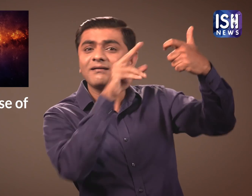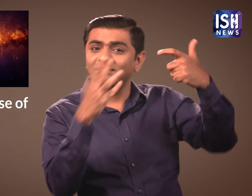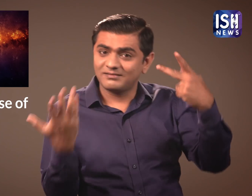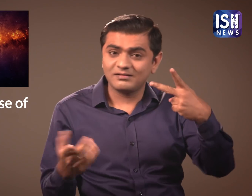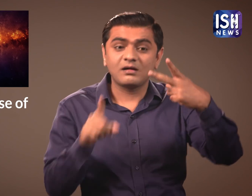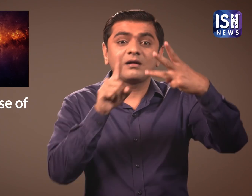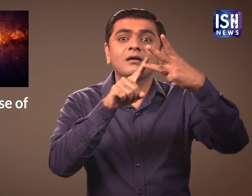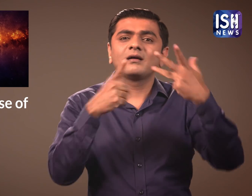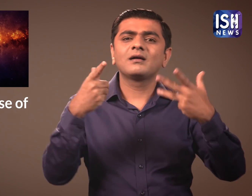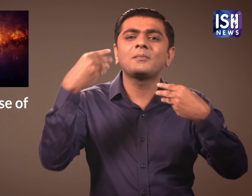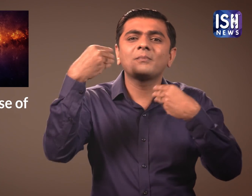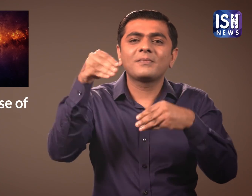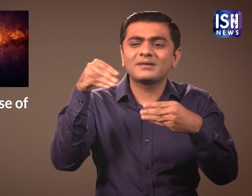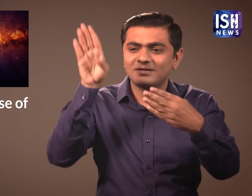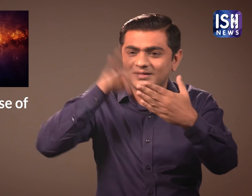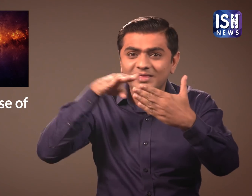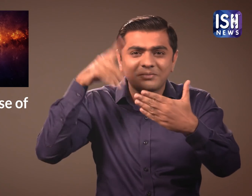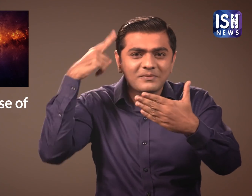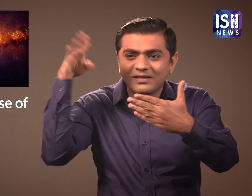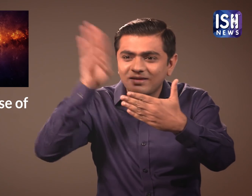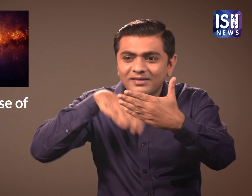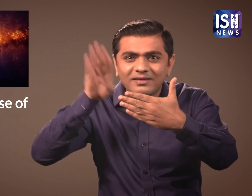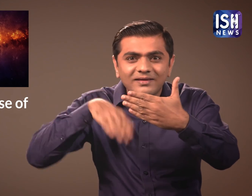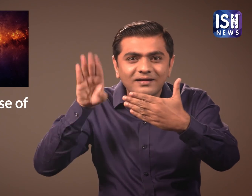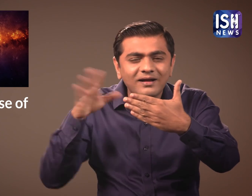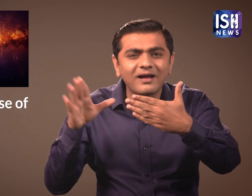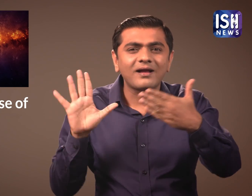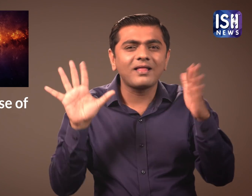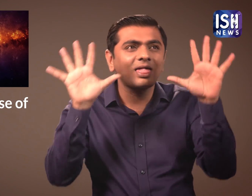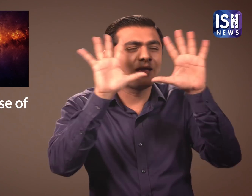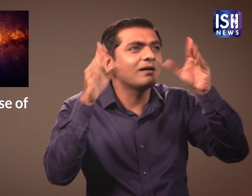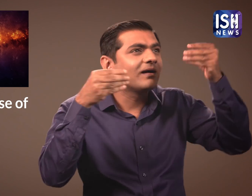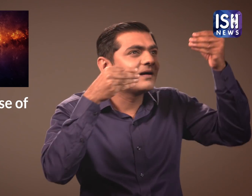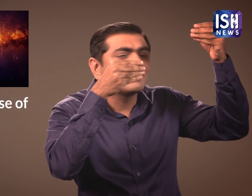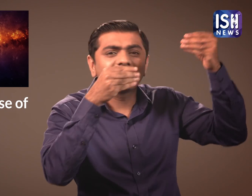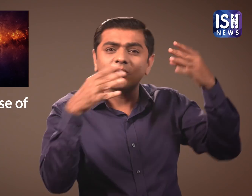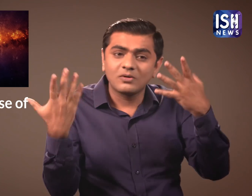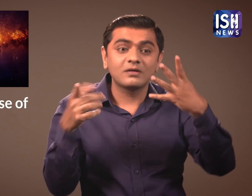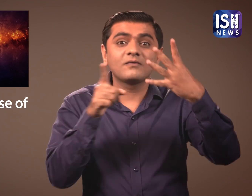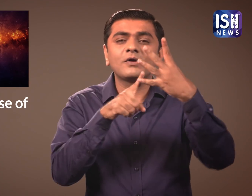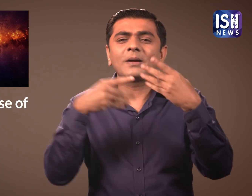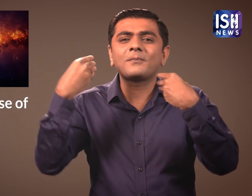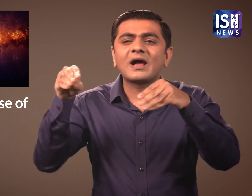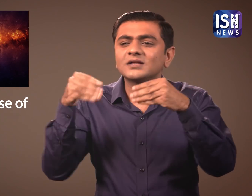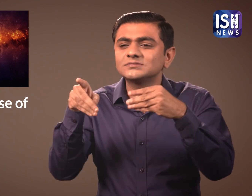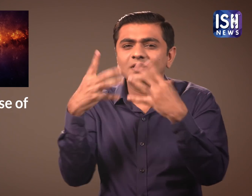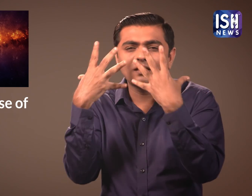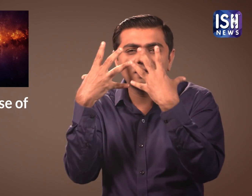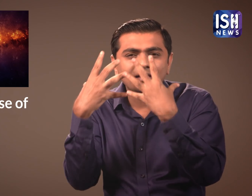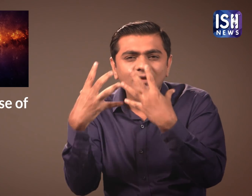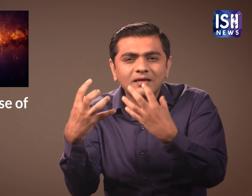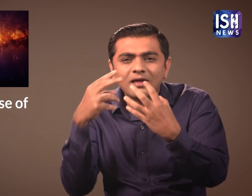tinted plastic sheets, home made filters,